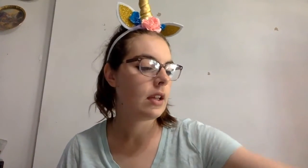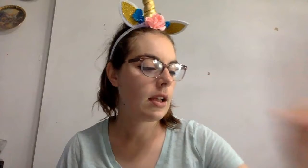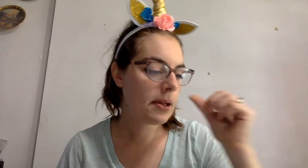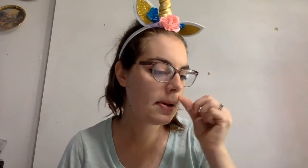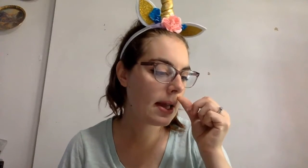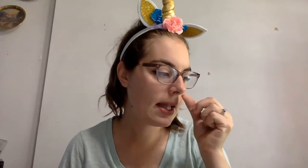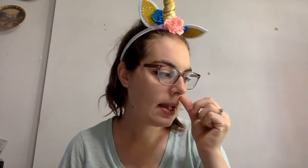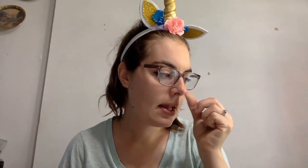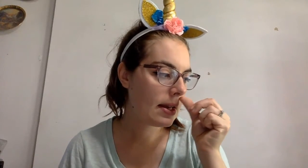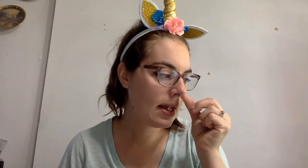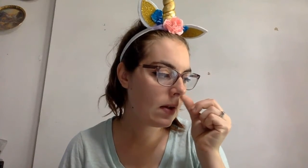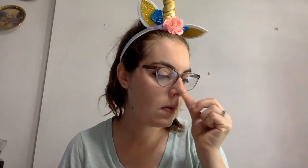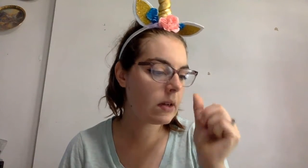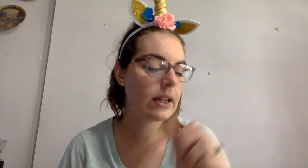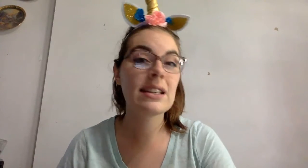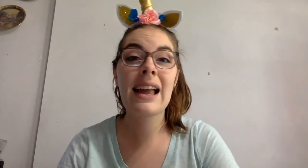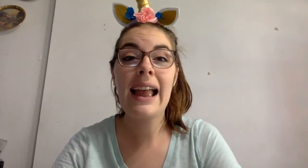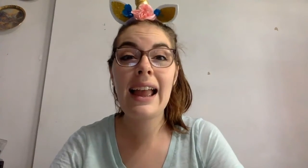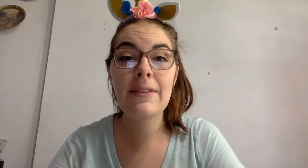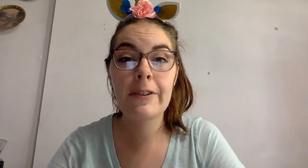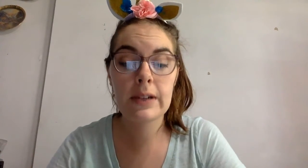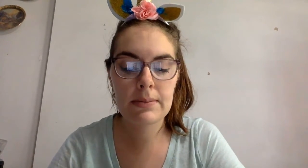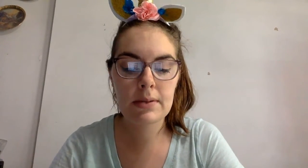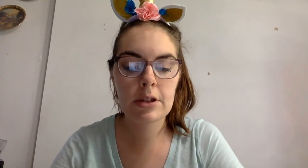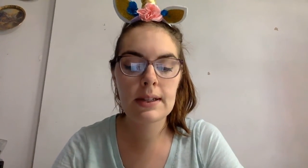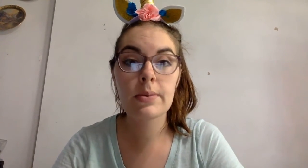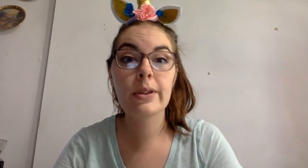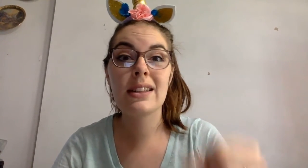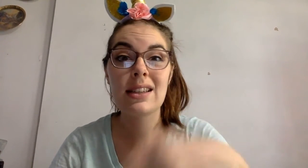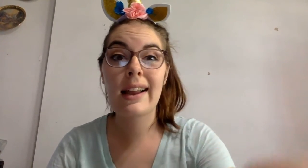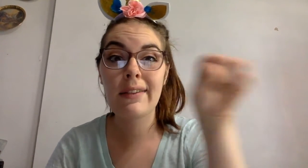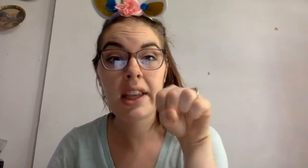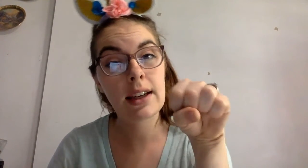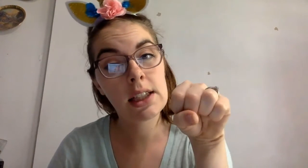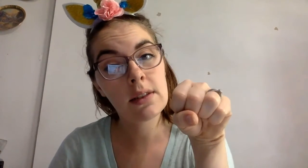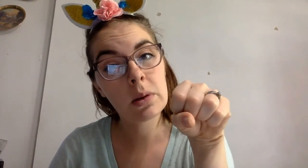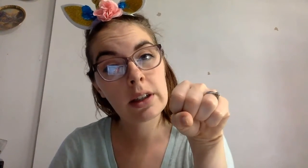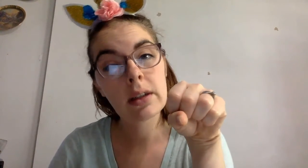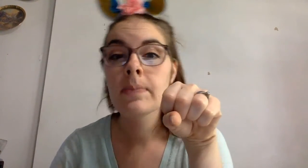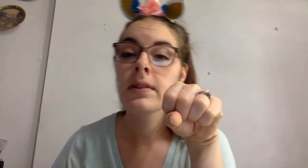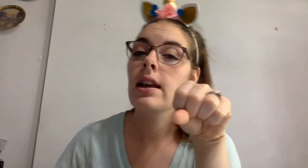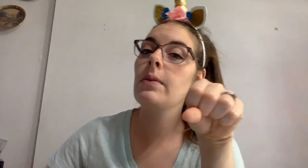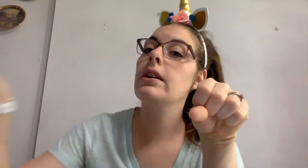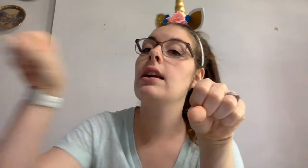Okay, now we're going to add phonemes, which means we're going to have the ending of the word, and we're going to